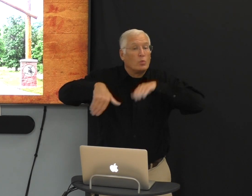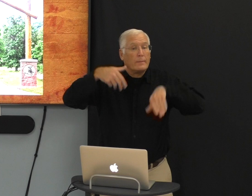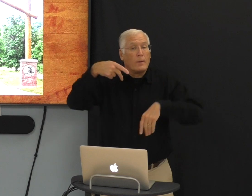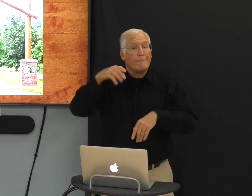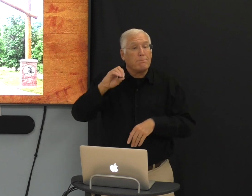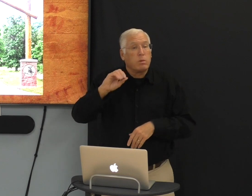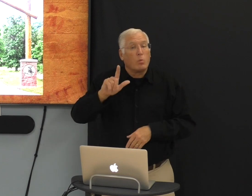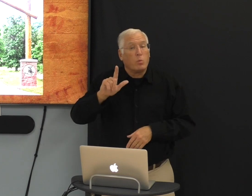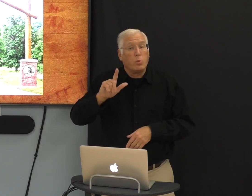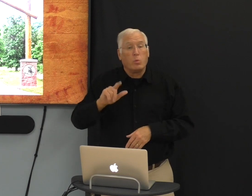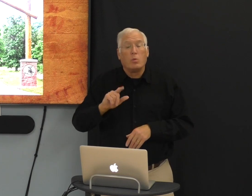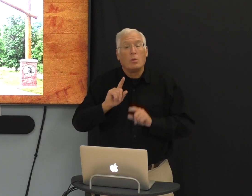when they go to the pool.